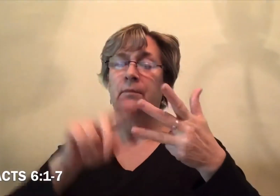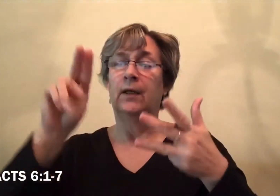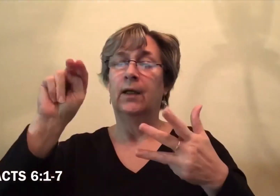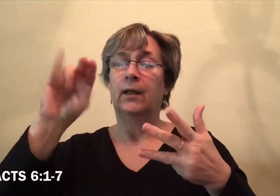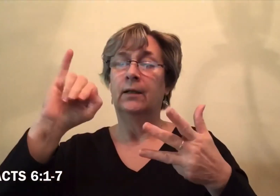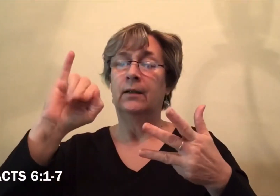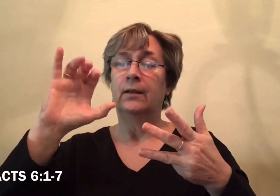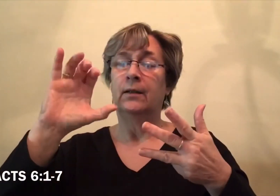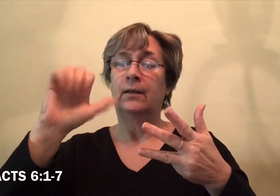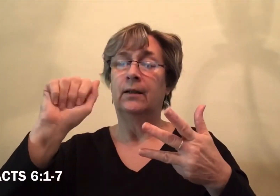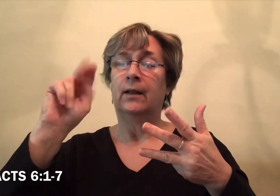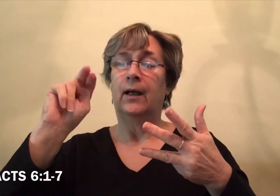Nicanor,